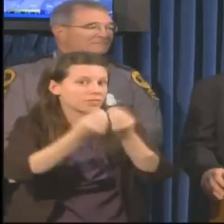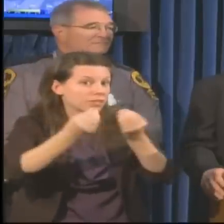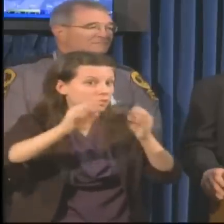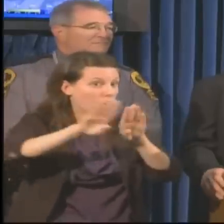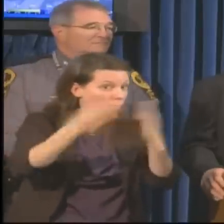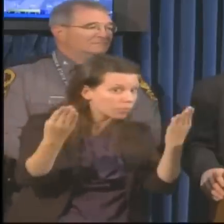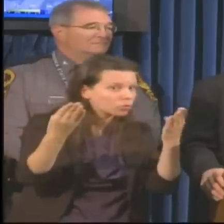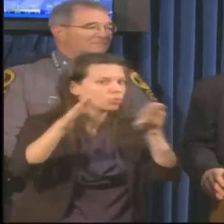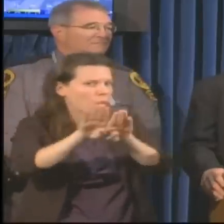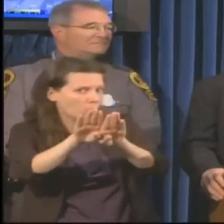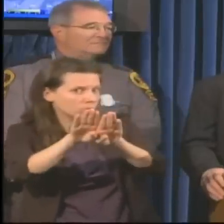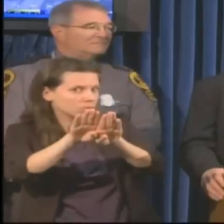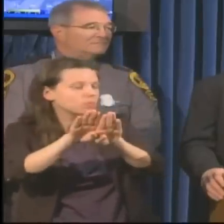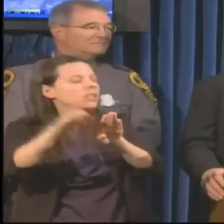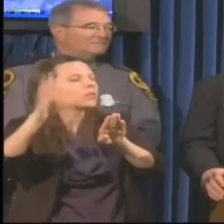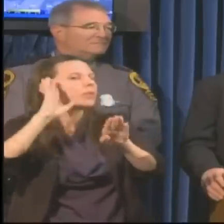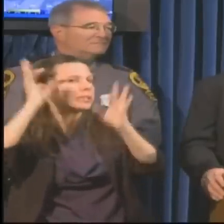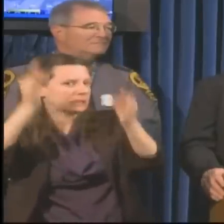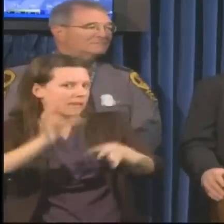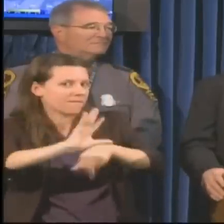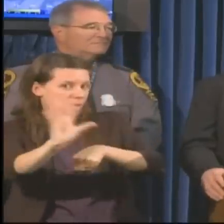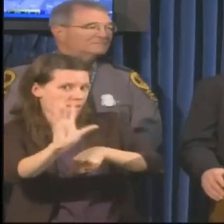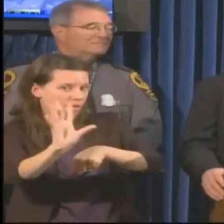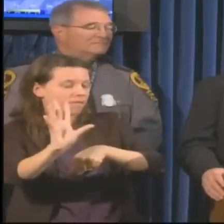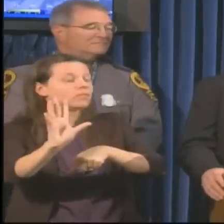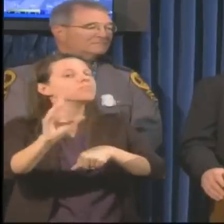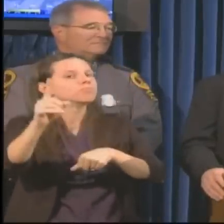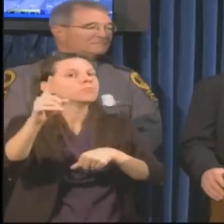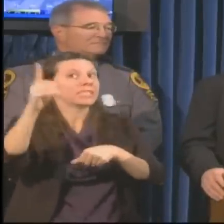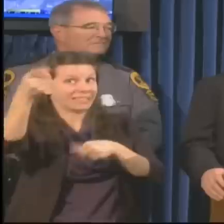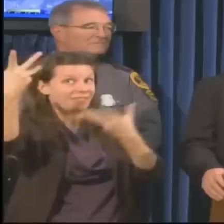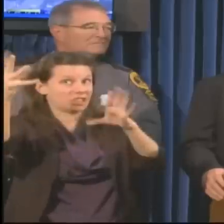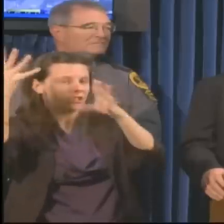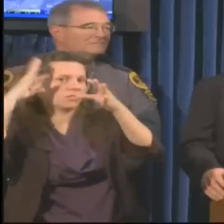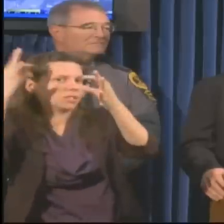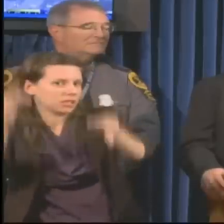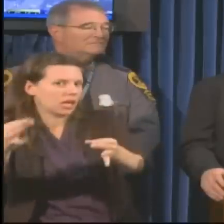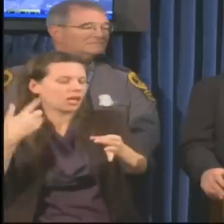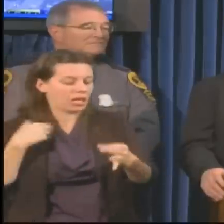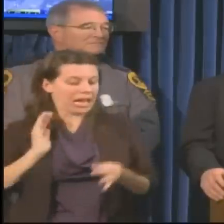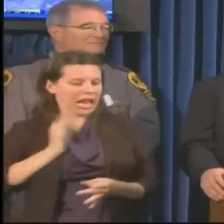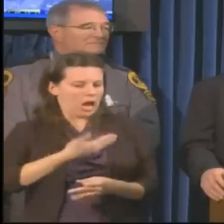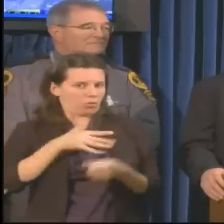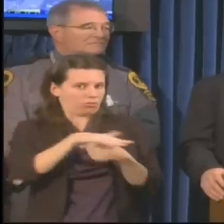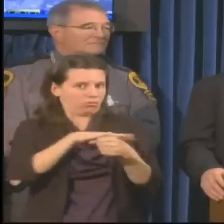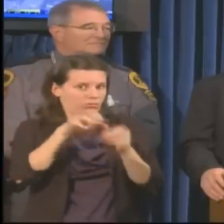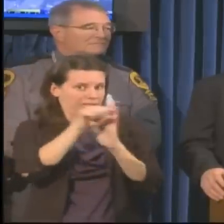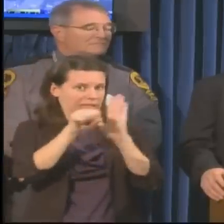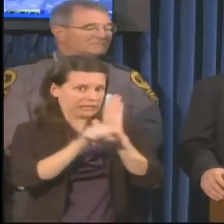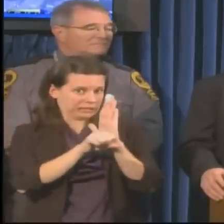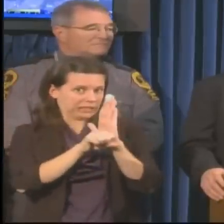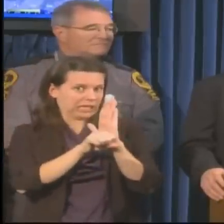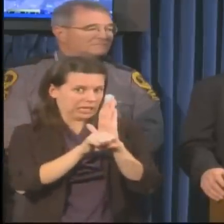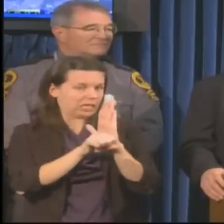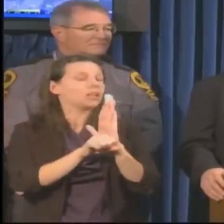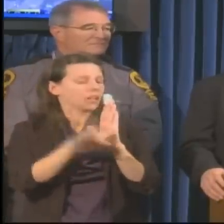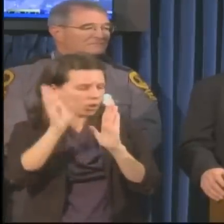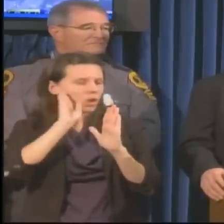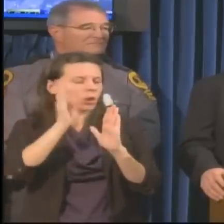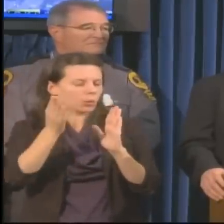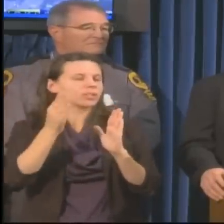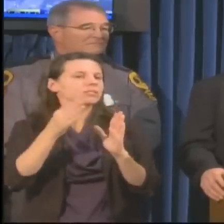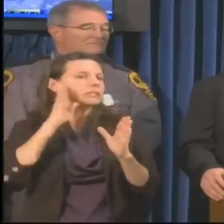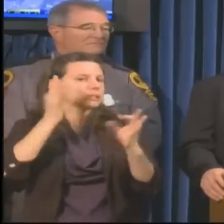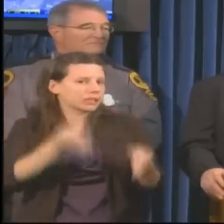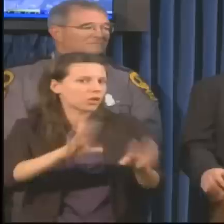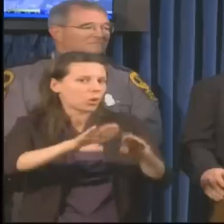a decision shortly after that about state offices. We have already implemented as of Friday a liberal leave policy